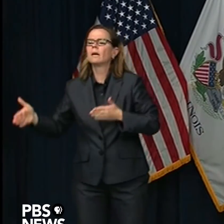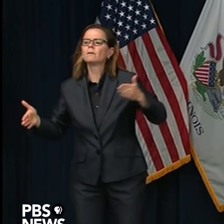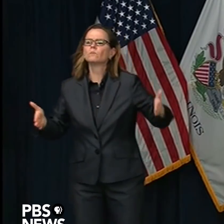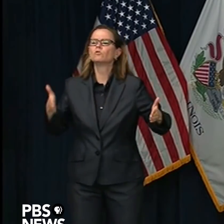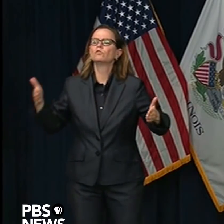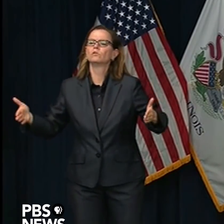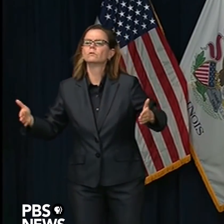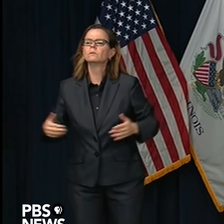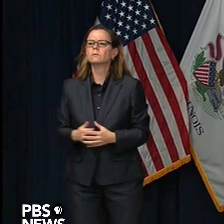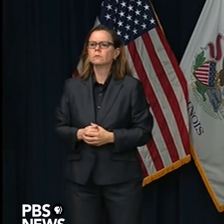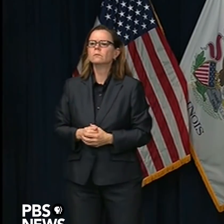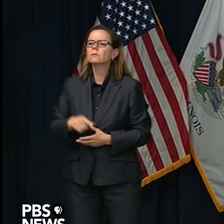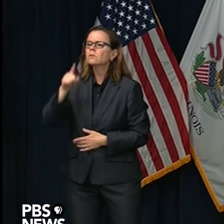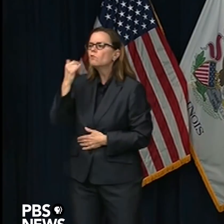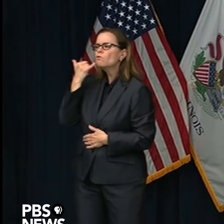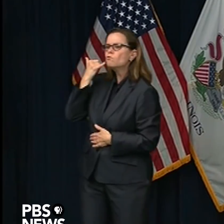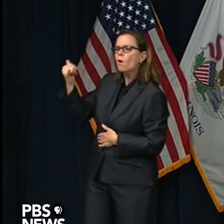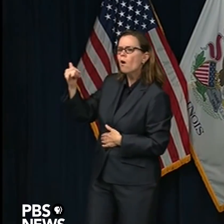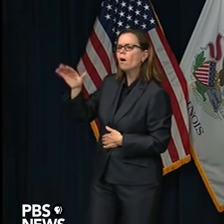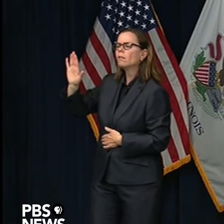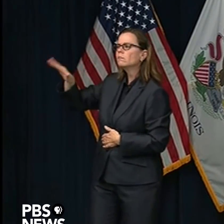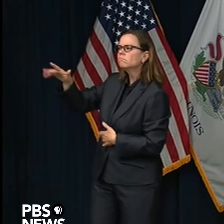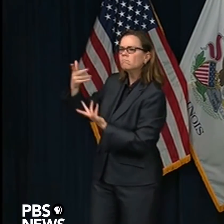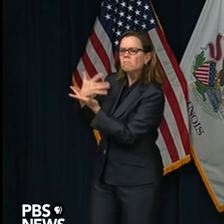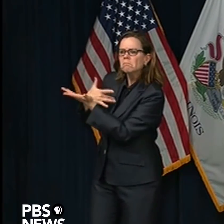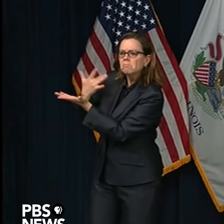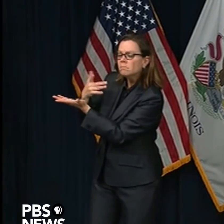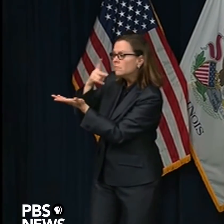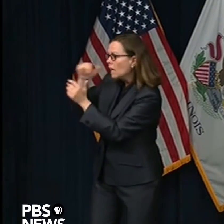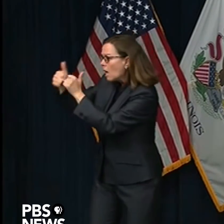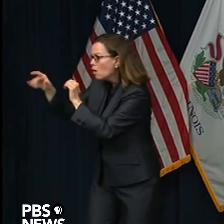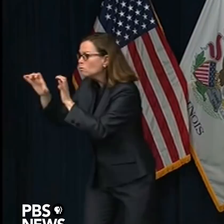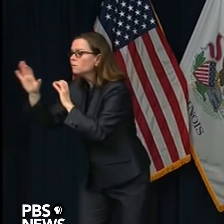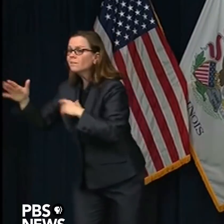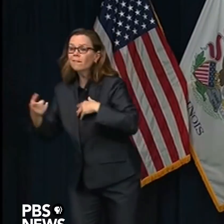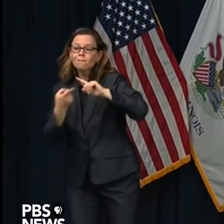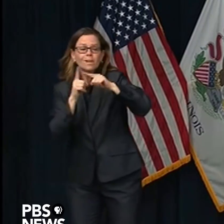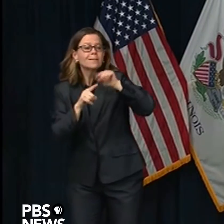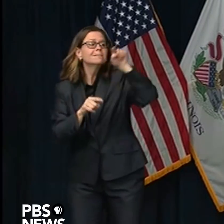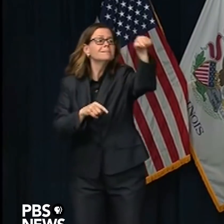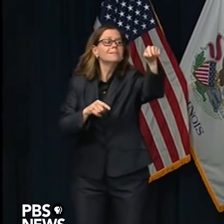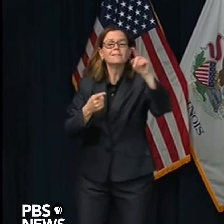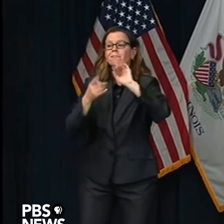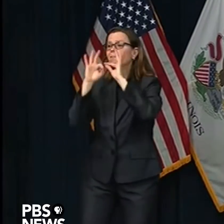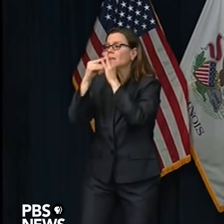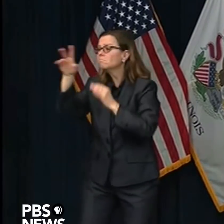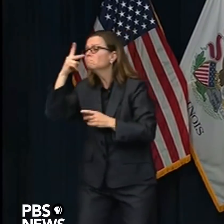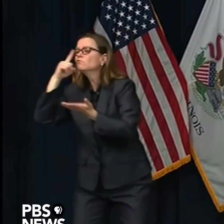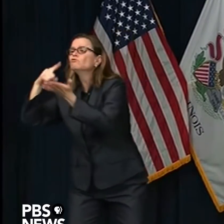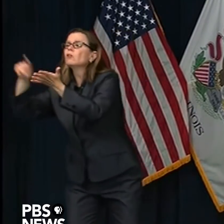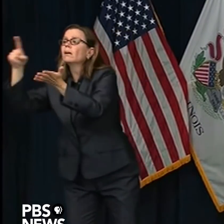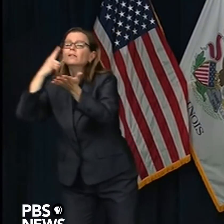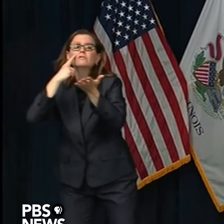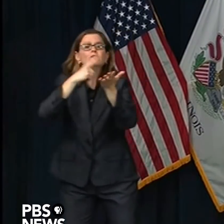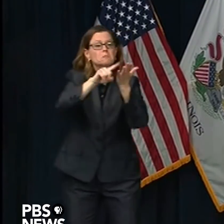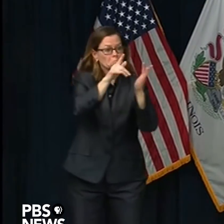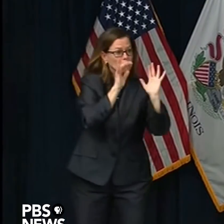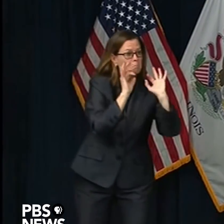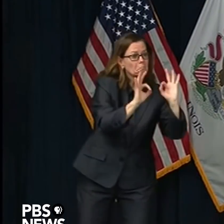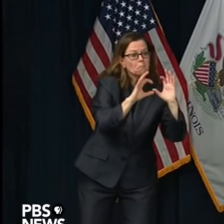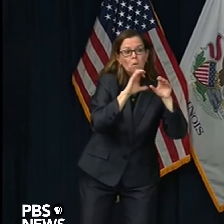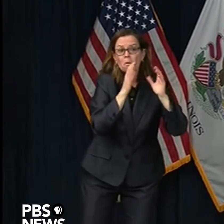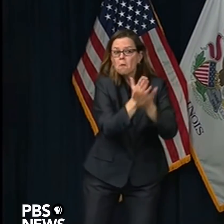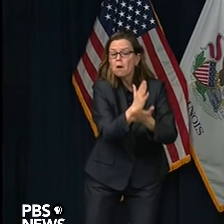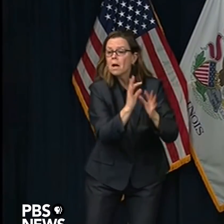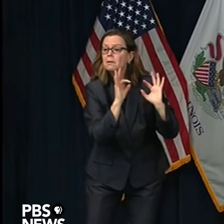we don't want to learn about people who are dying at home from COVID-19 because of fears of being infected or